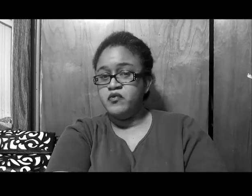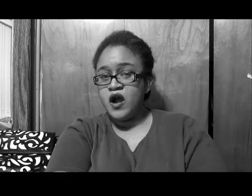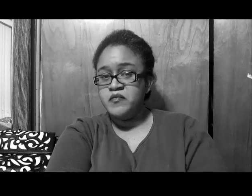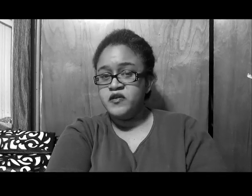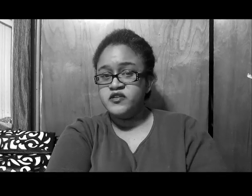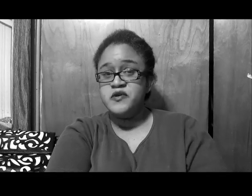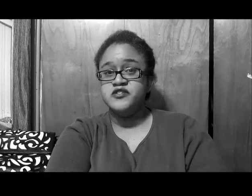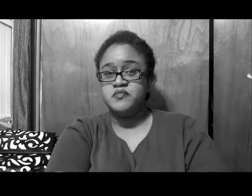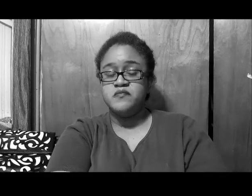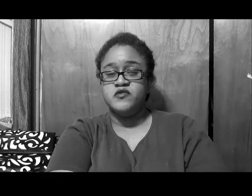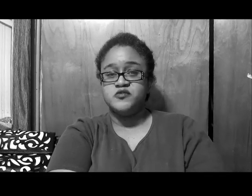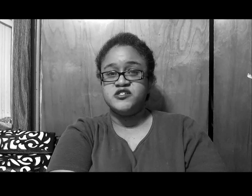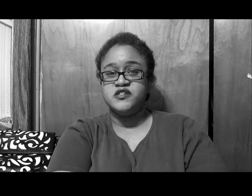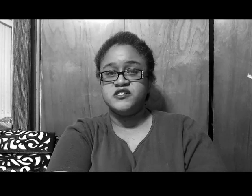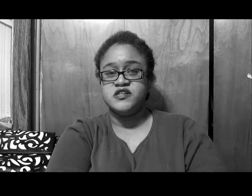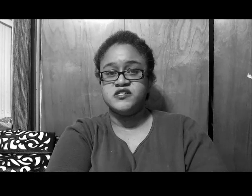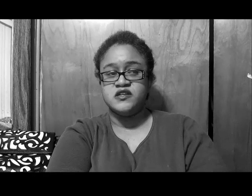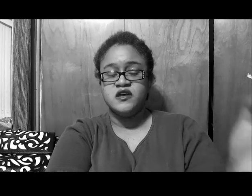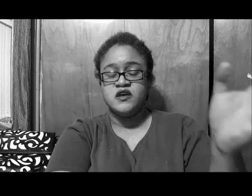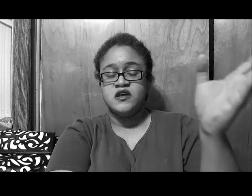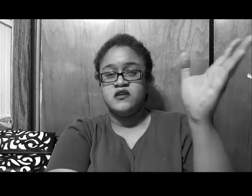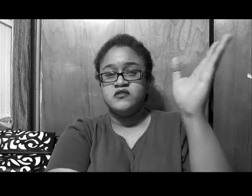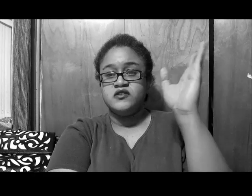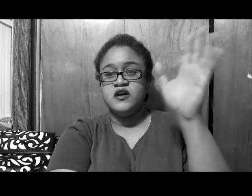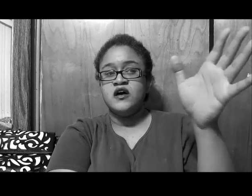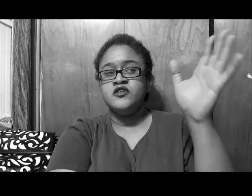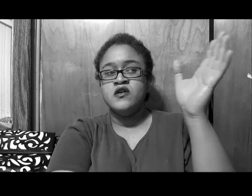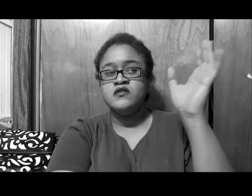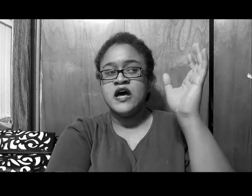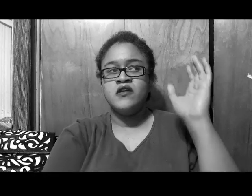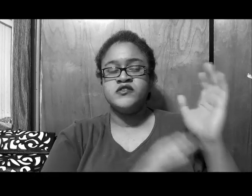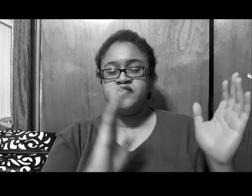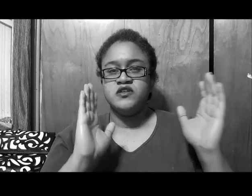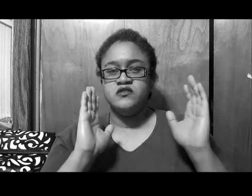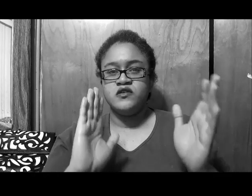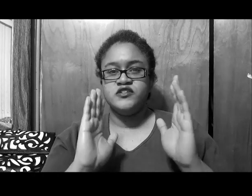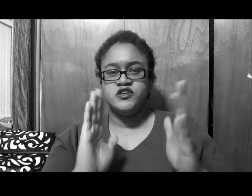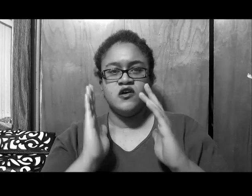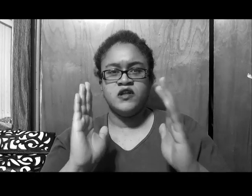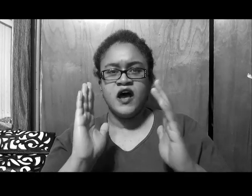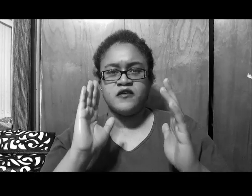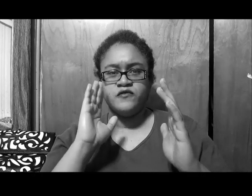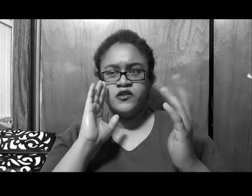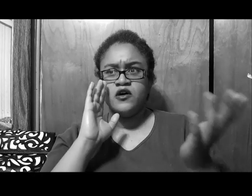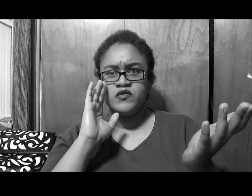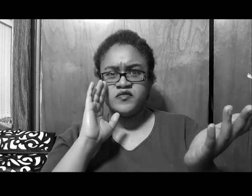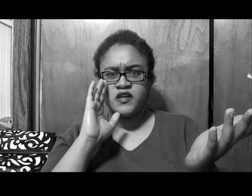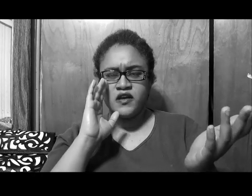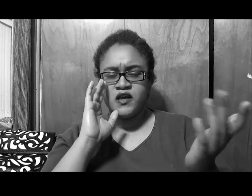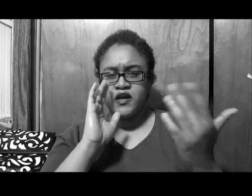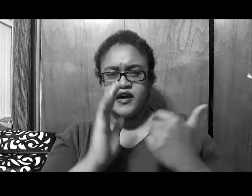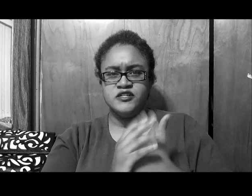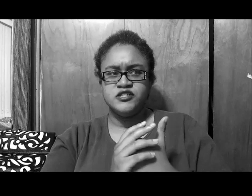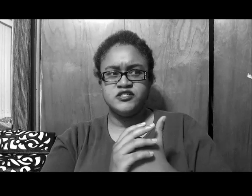probably millions to millions of people, especially this season, you're allowing them, to look into your life, you know what I'm saying, it's just,